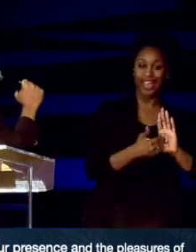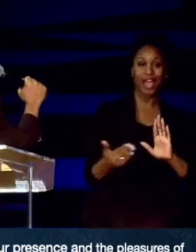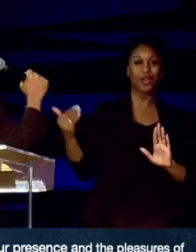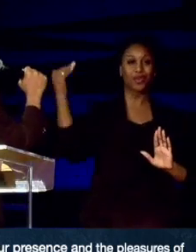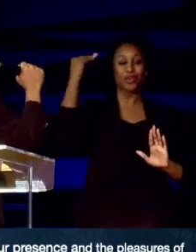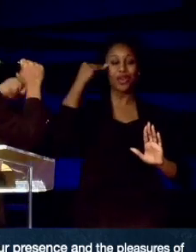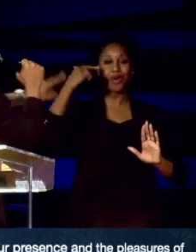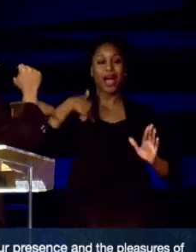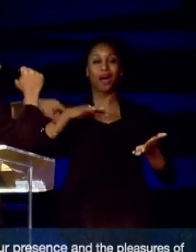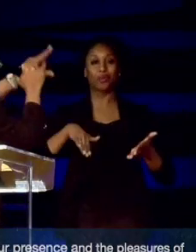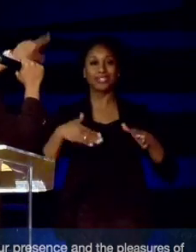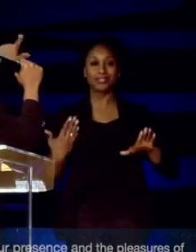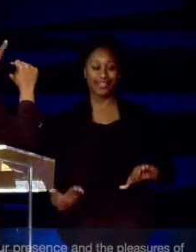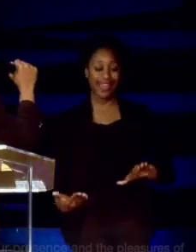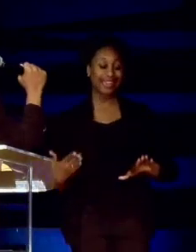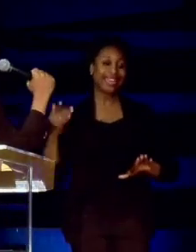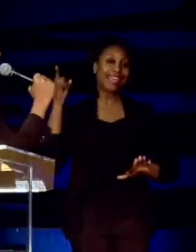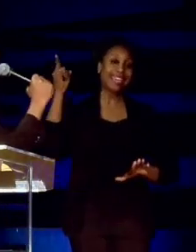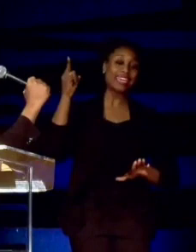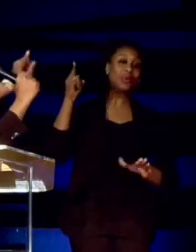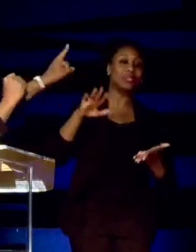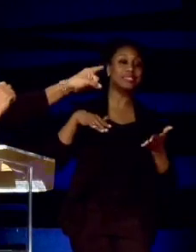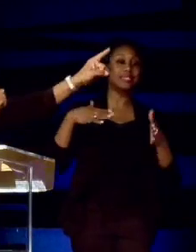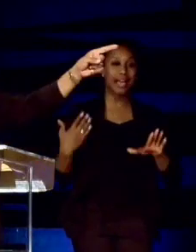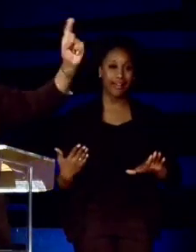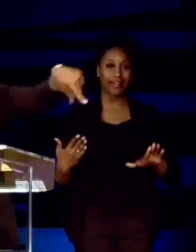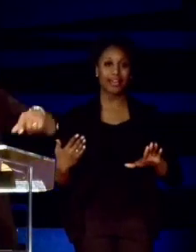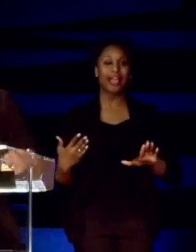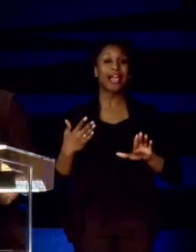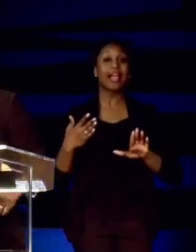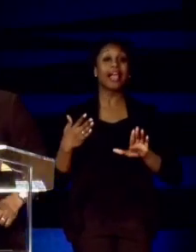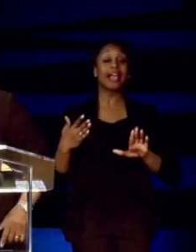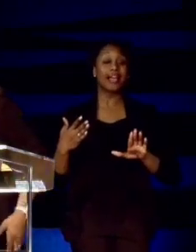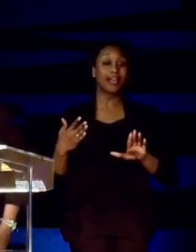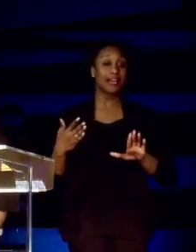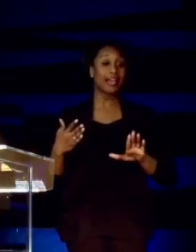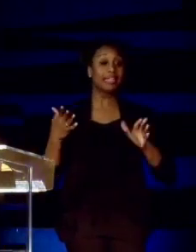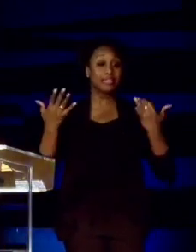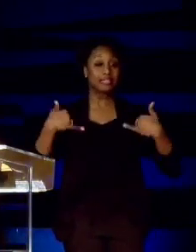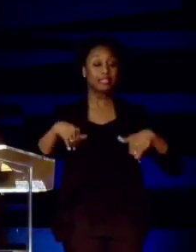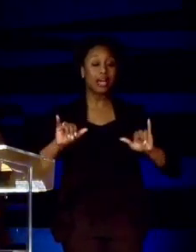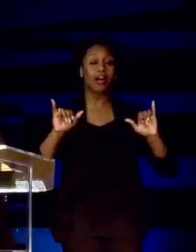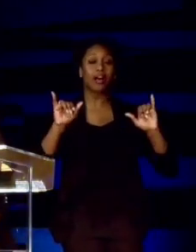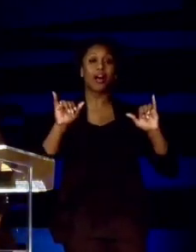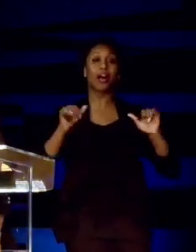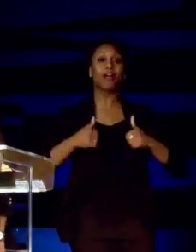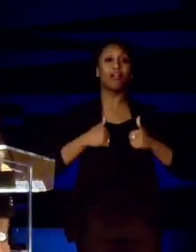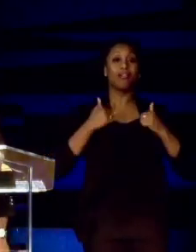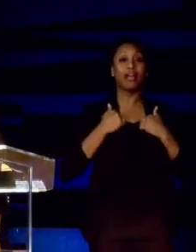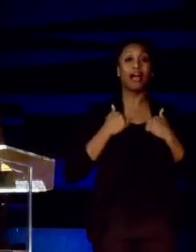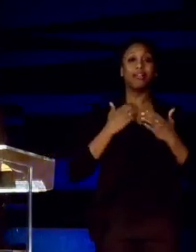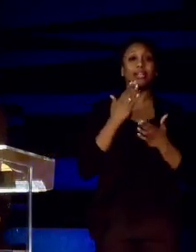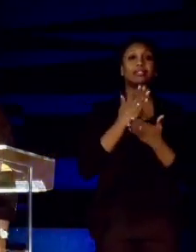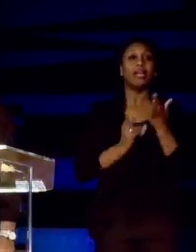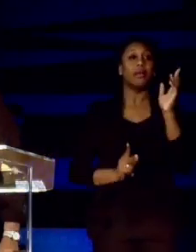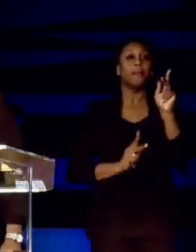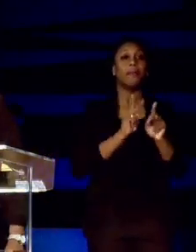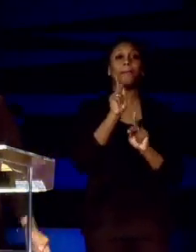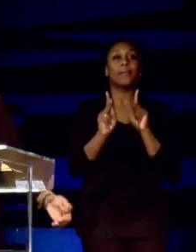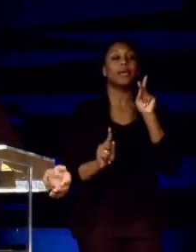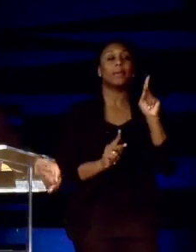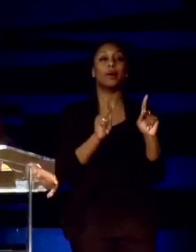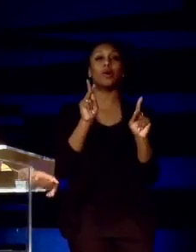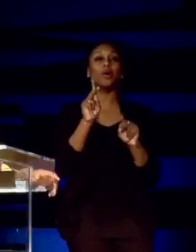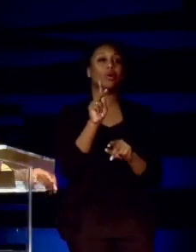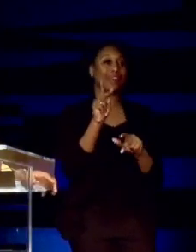dead, I am he who was dead and is yet alive. And I got some people right here in 2023